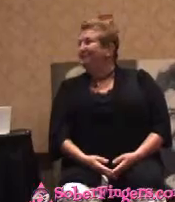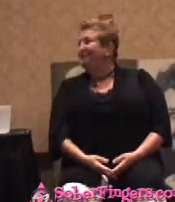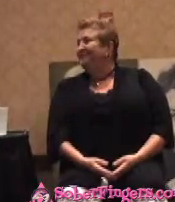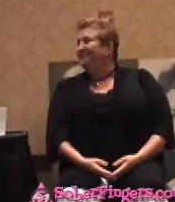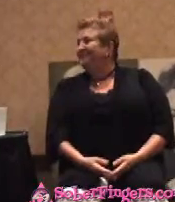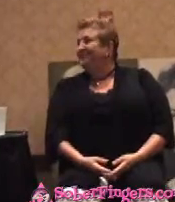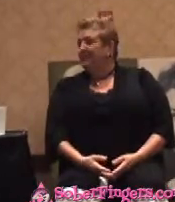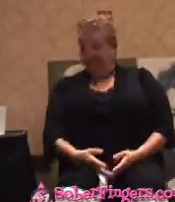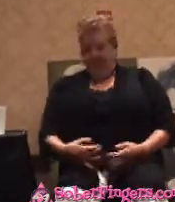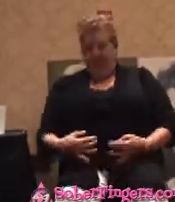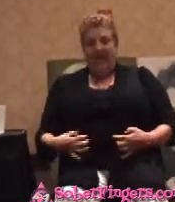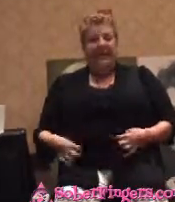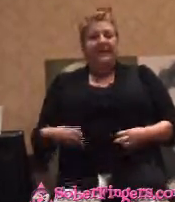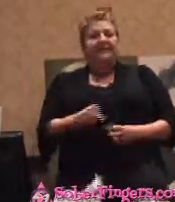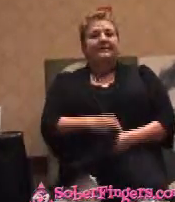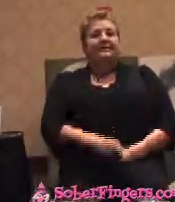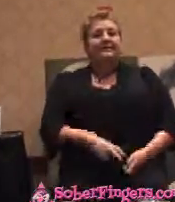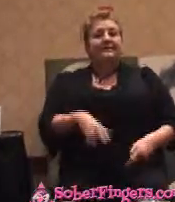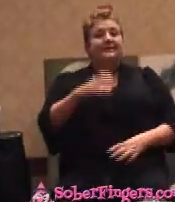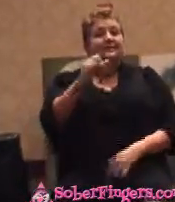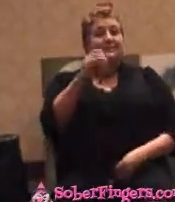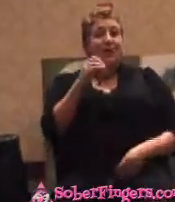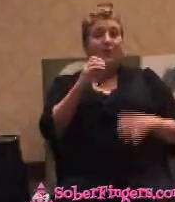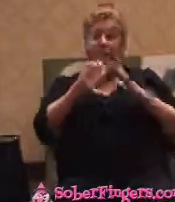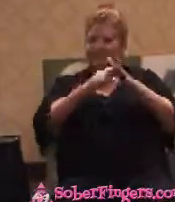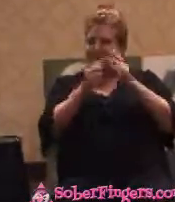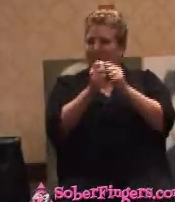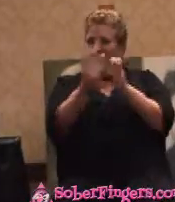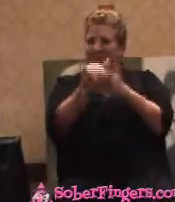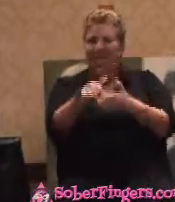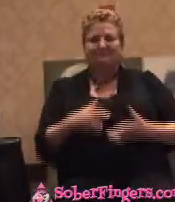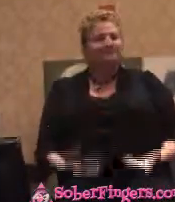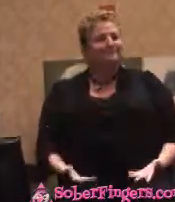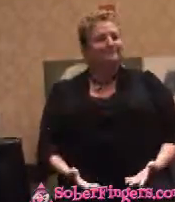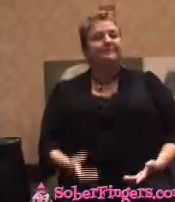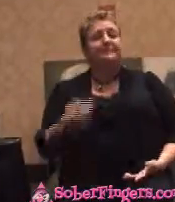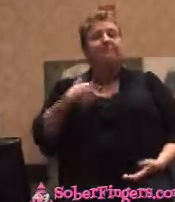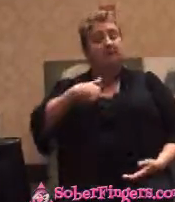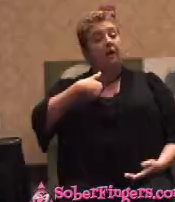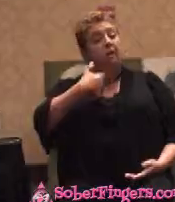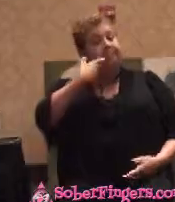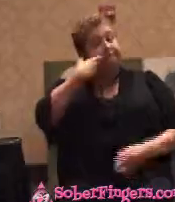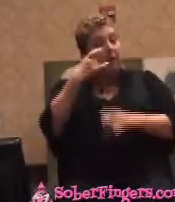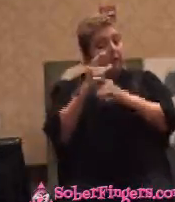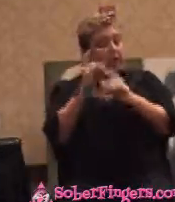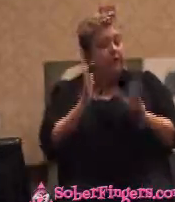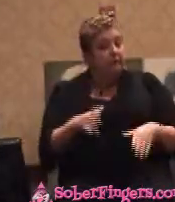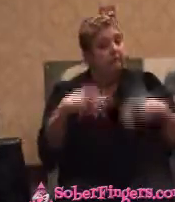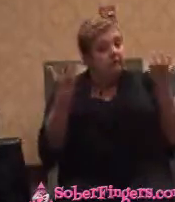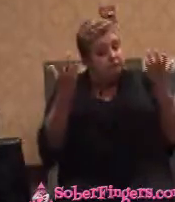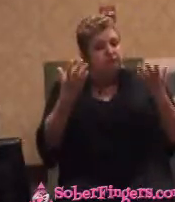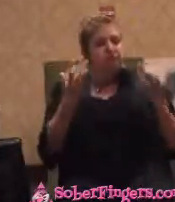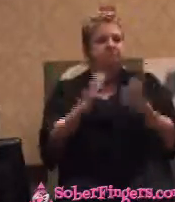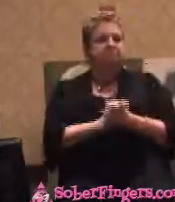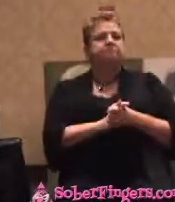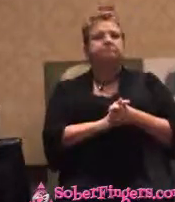So, we'll go from there. I'm an alcoholic. I'm a